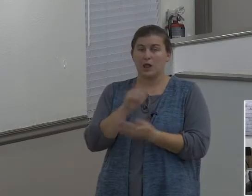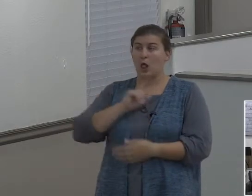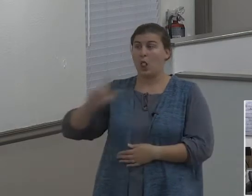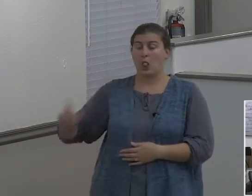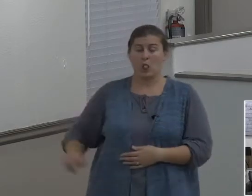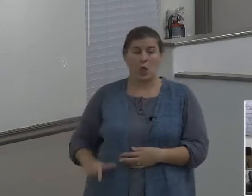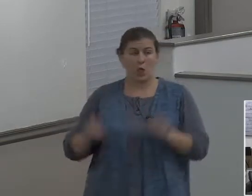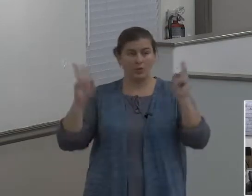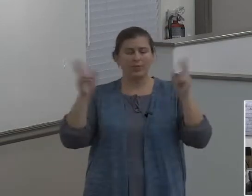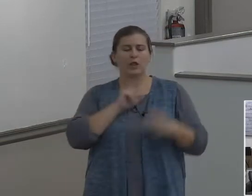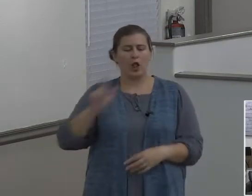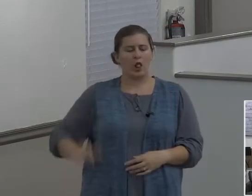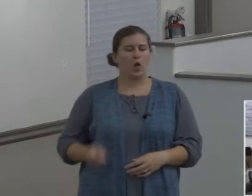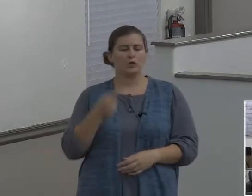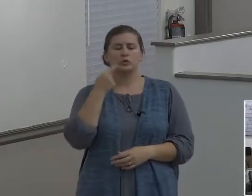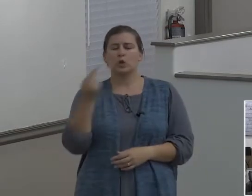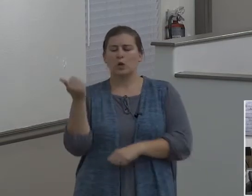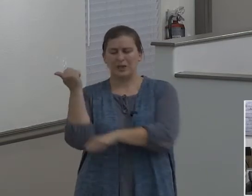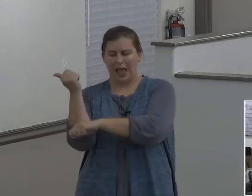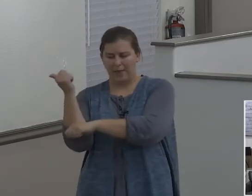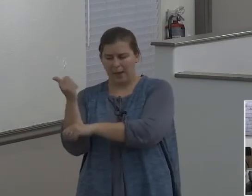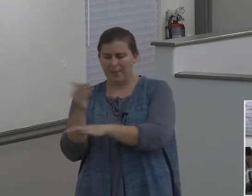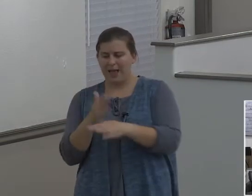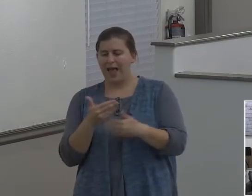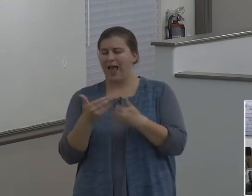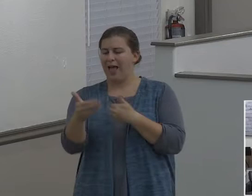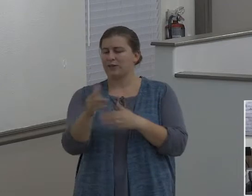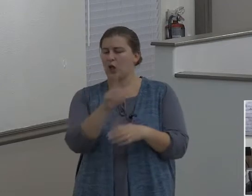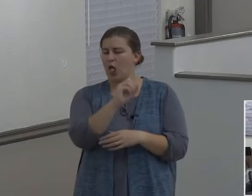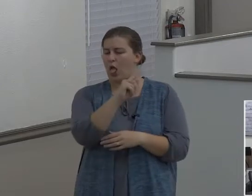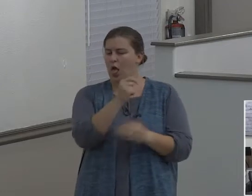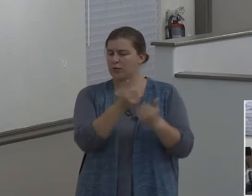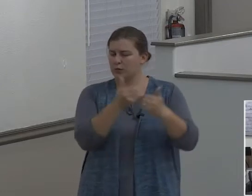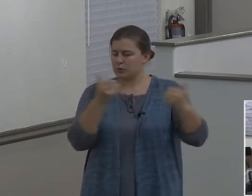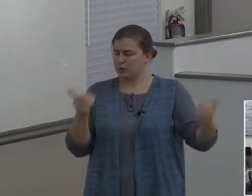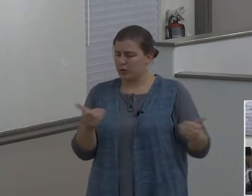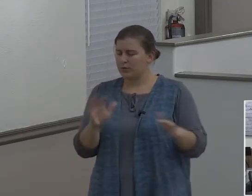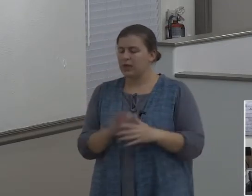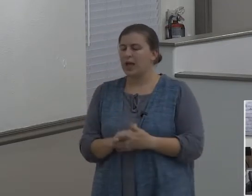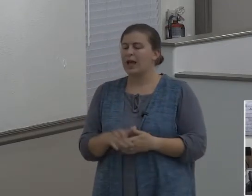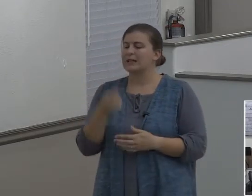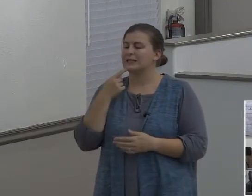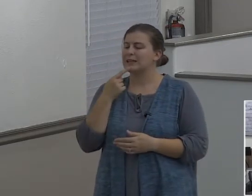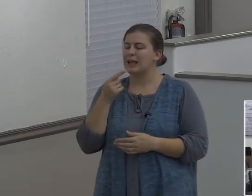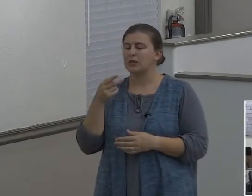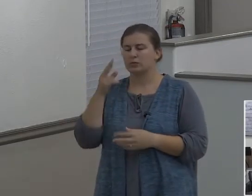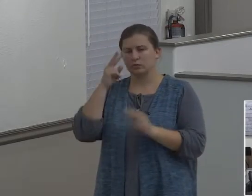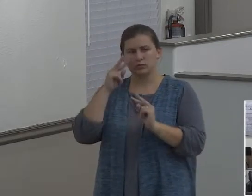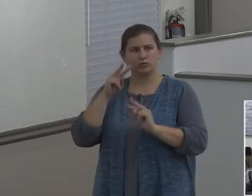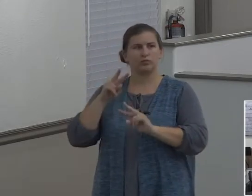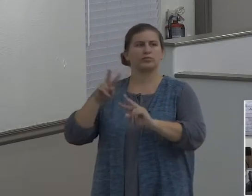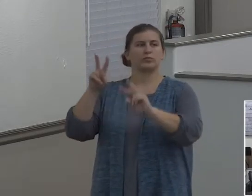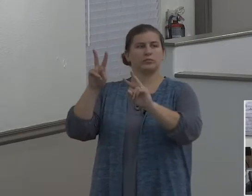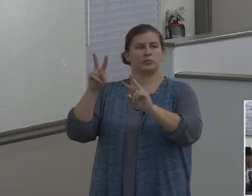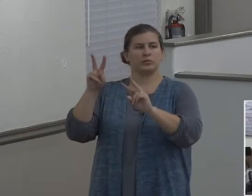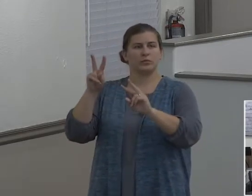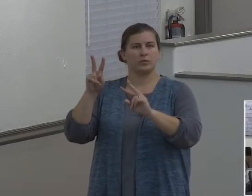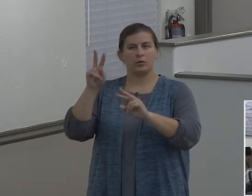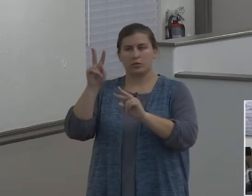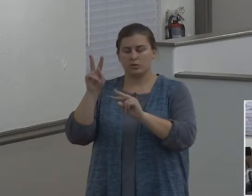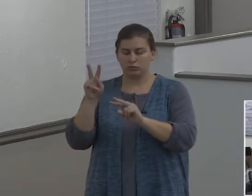was separated from him, lift up now thine eyes, and look from the place where thou art, northward and southward and eastward and westward.